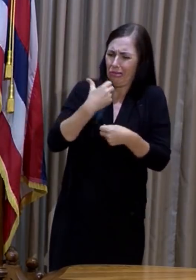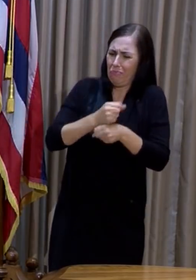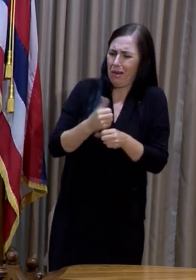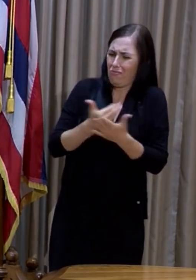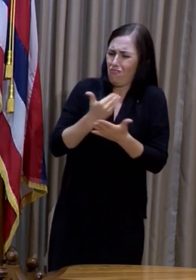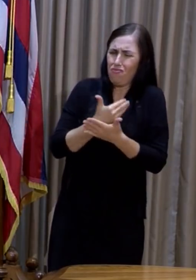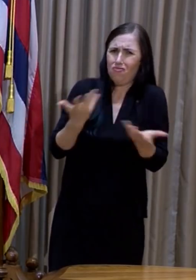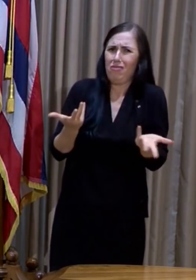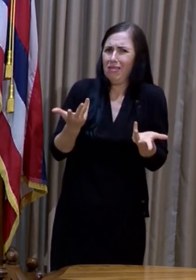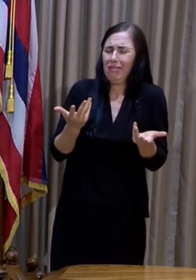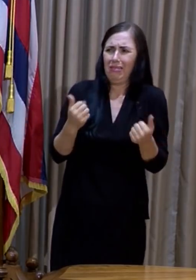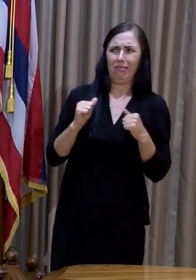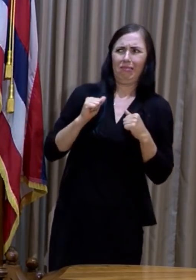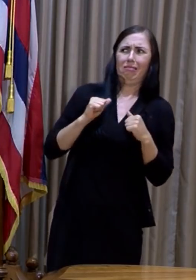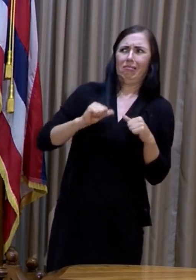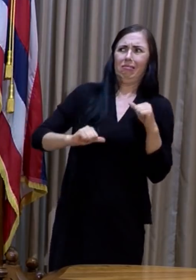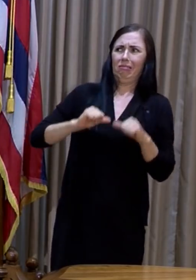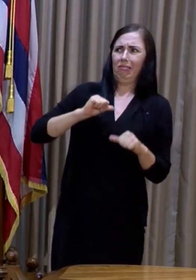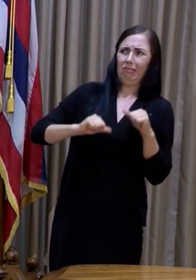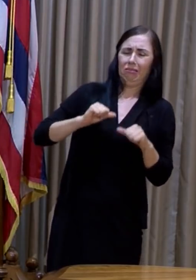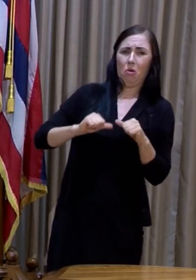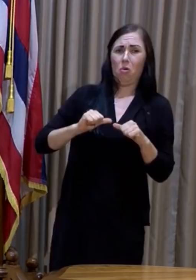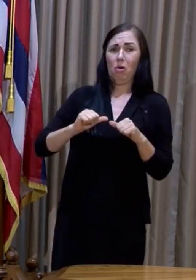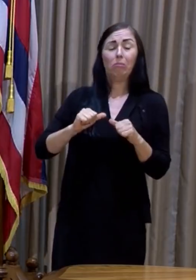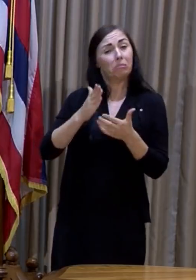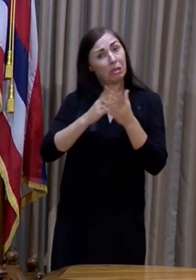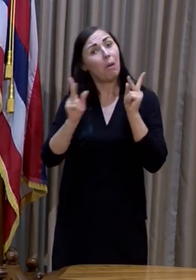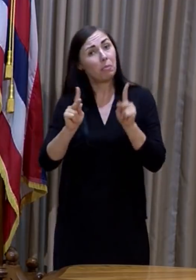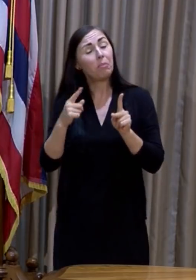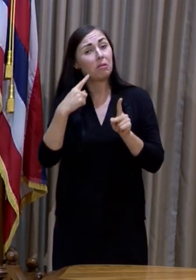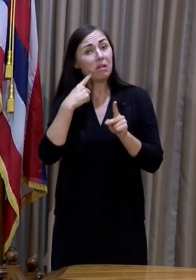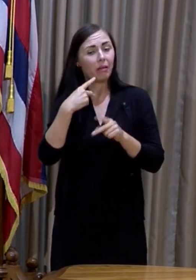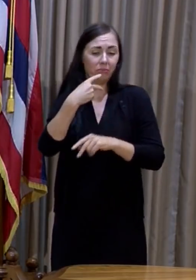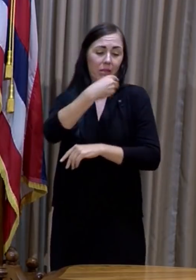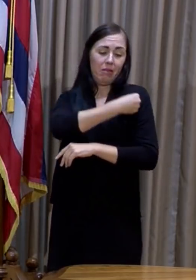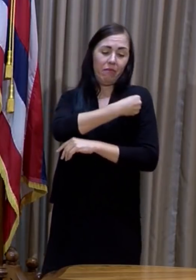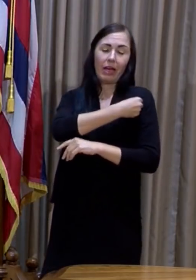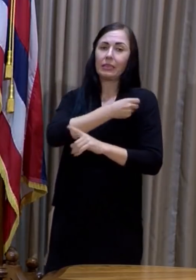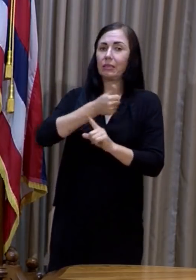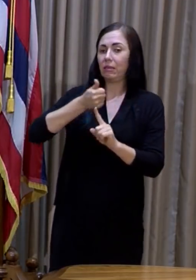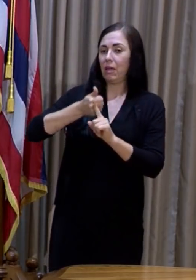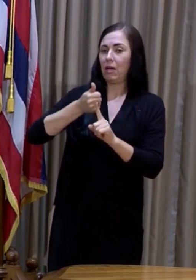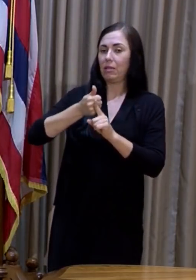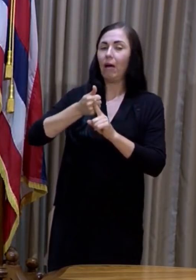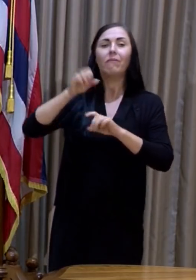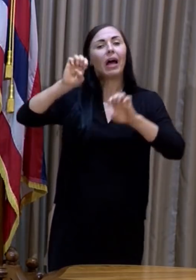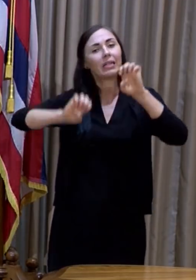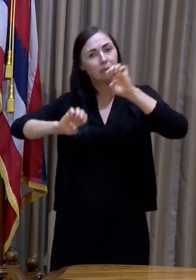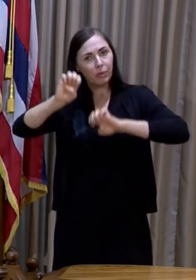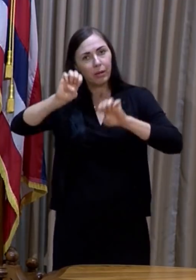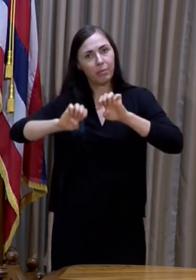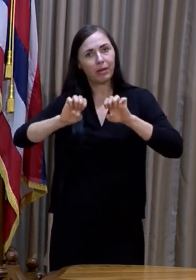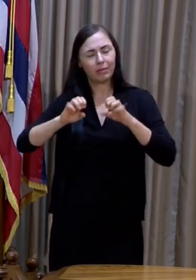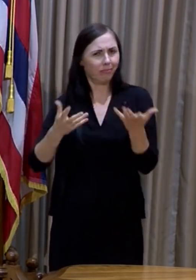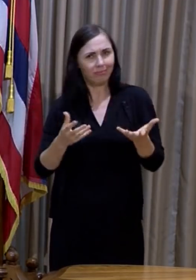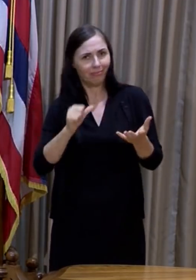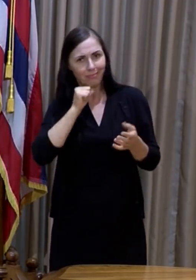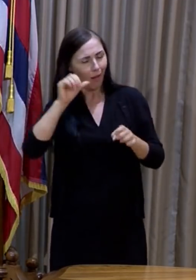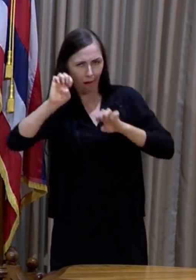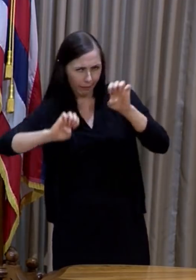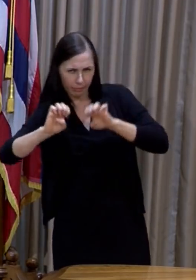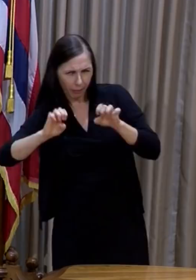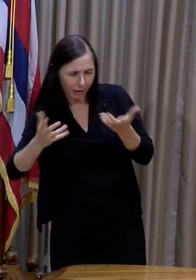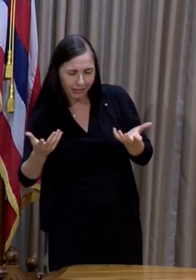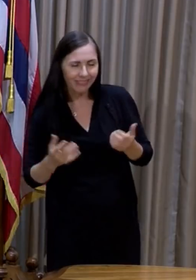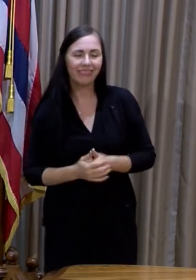confidence, they were worried, or, you know, even some claims that the vaccine was experimental, which we know it absolutely was not.